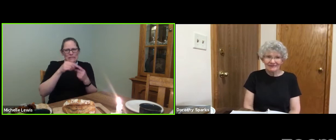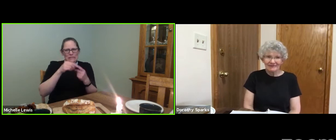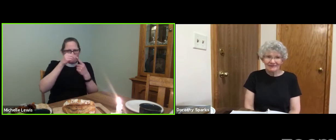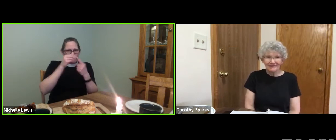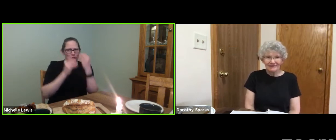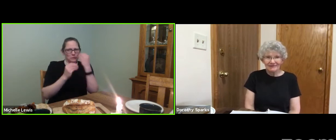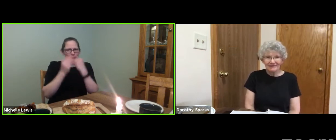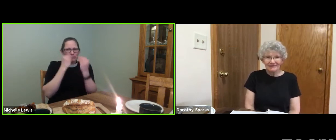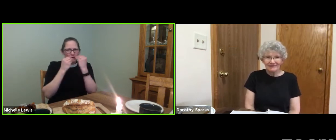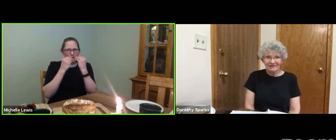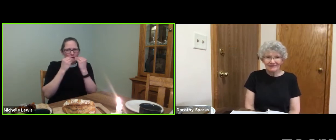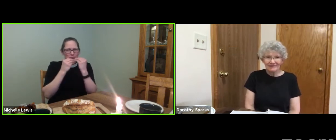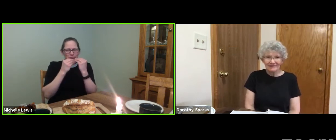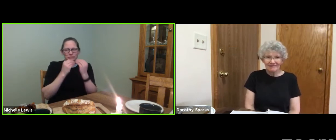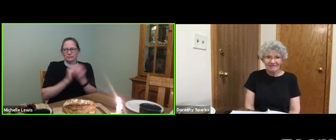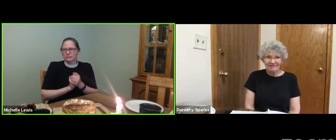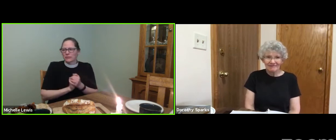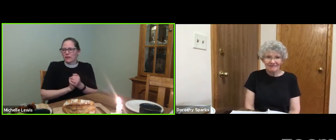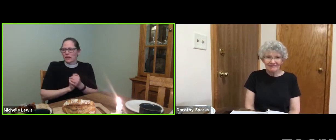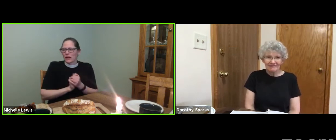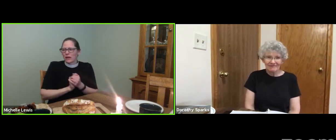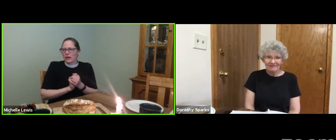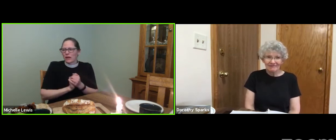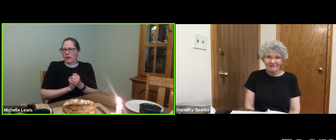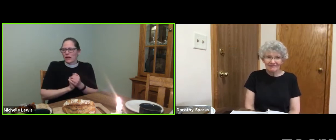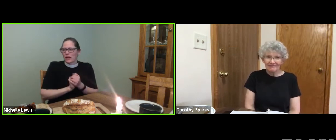I remember a special meal with my family.